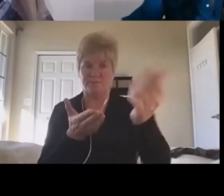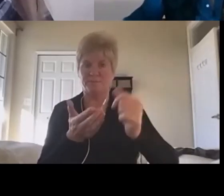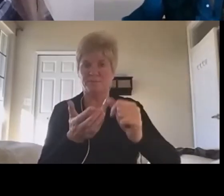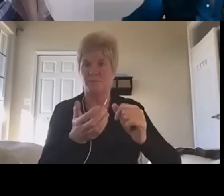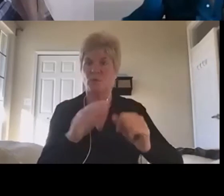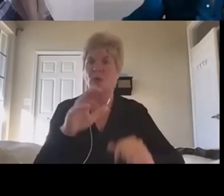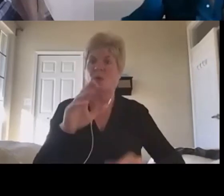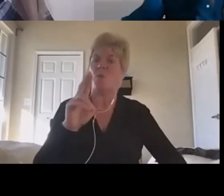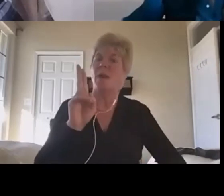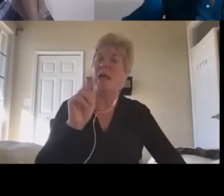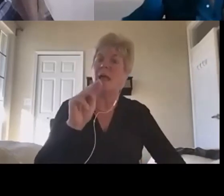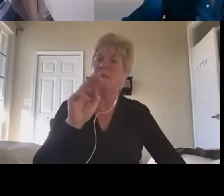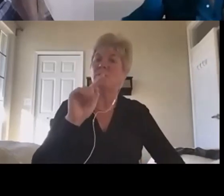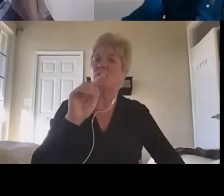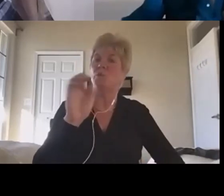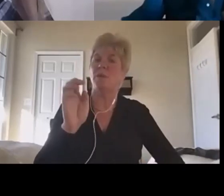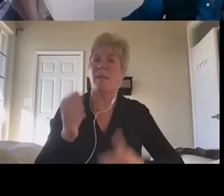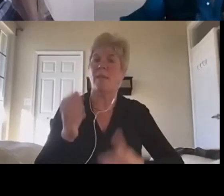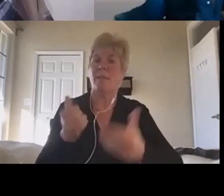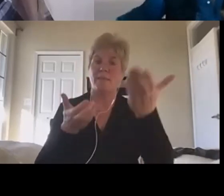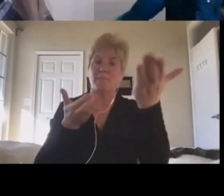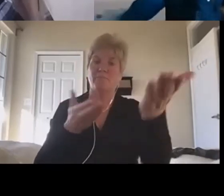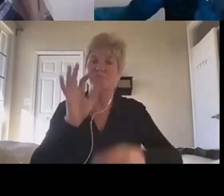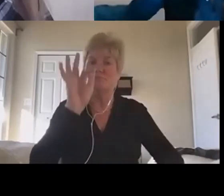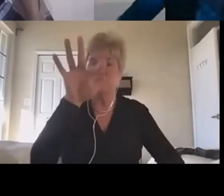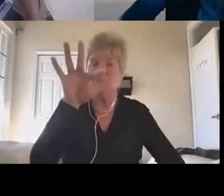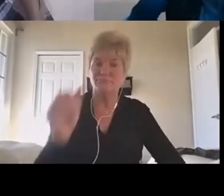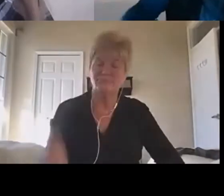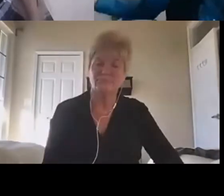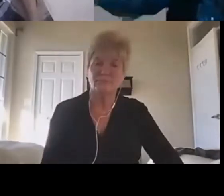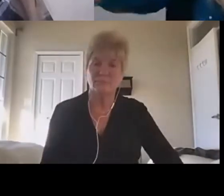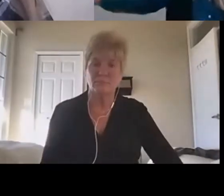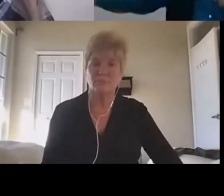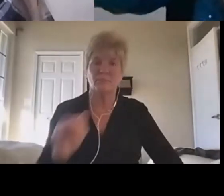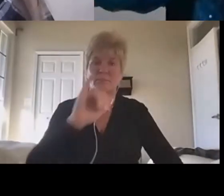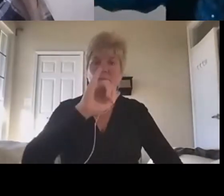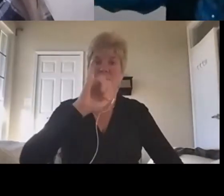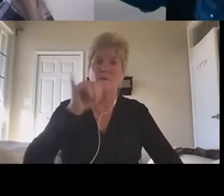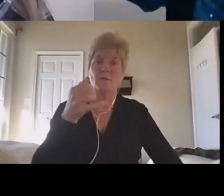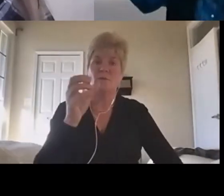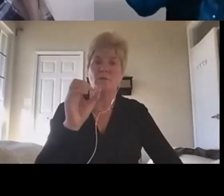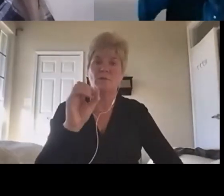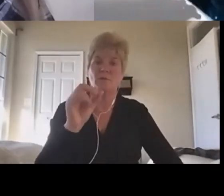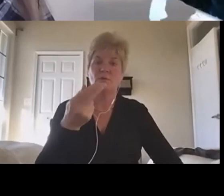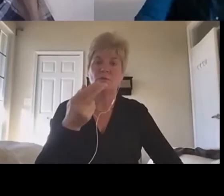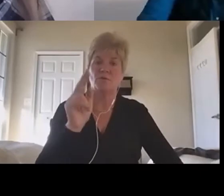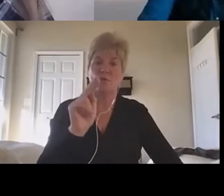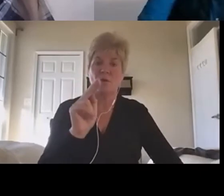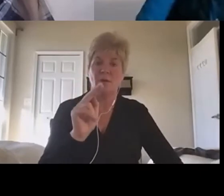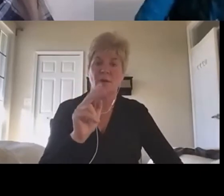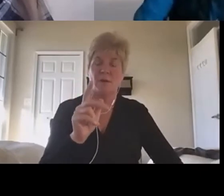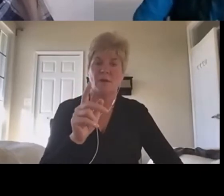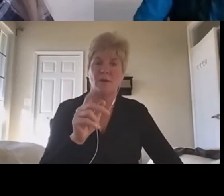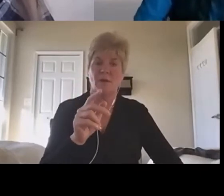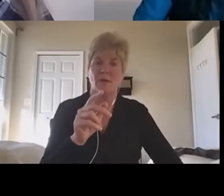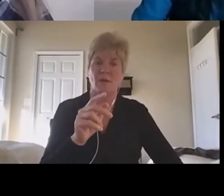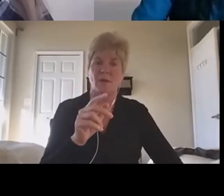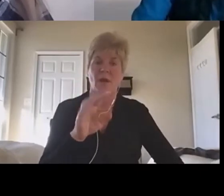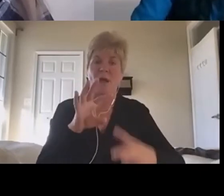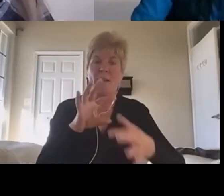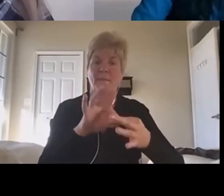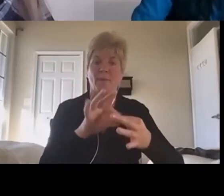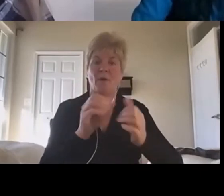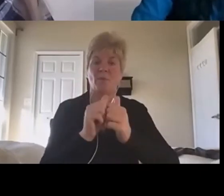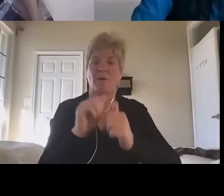and, and bring your point forward? Uh, thanks. So I'm, I'm, I'm, I'm, in the group to support Chris because he is a man with an